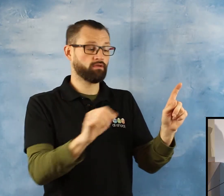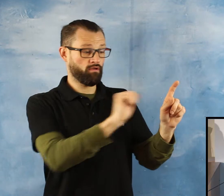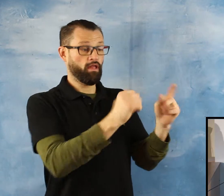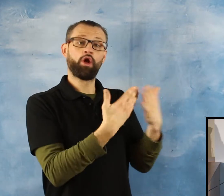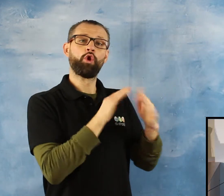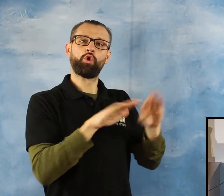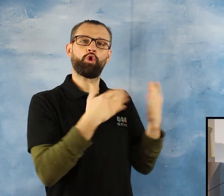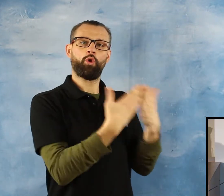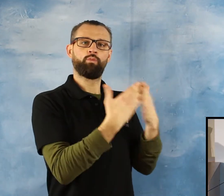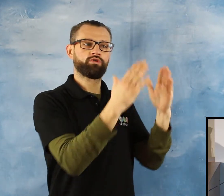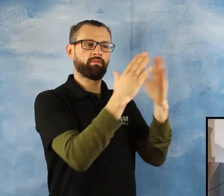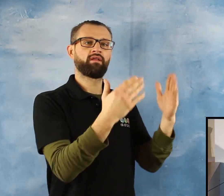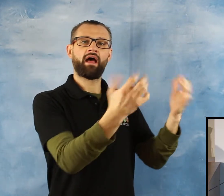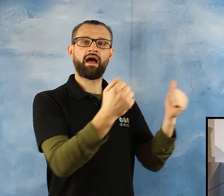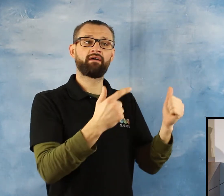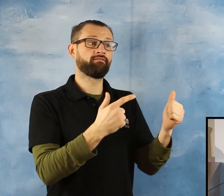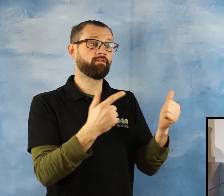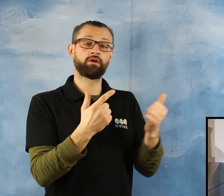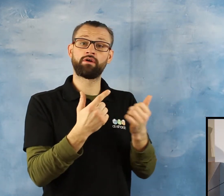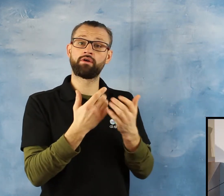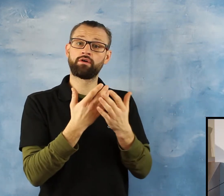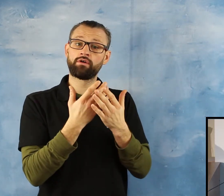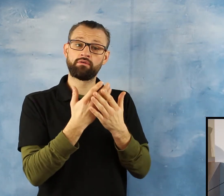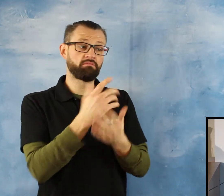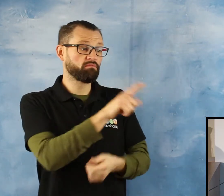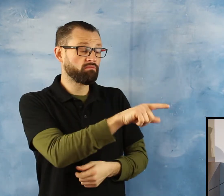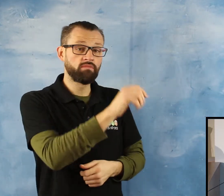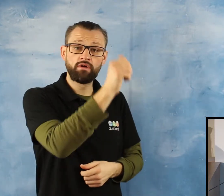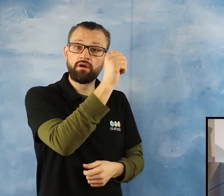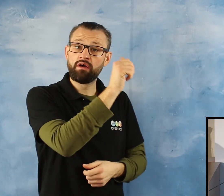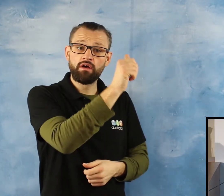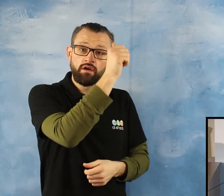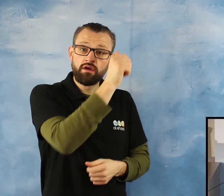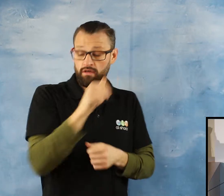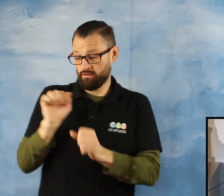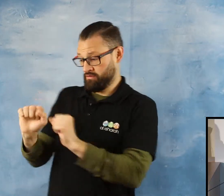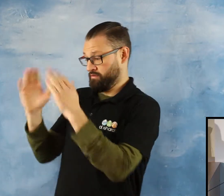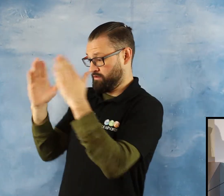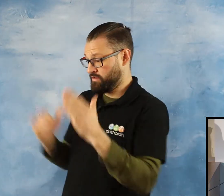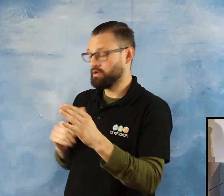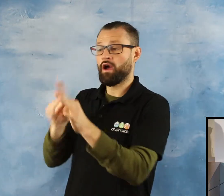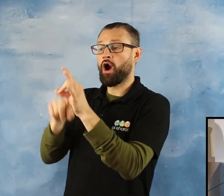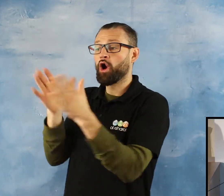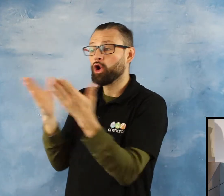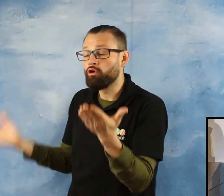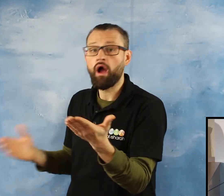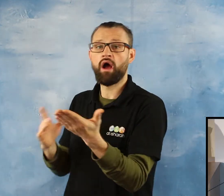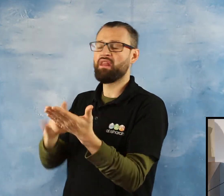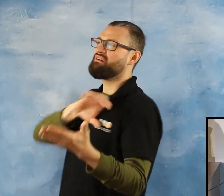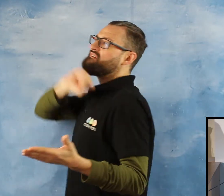of prayer Islamic knowledge Dissitation of Quran Zekr Morning zekr Evening zekr Before going to the